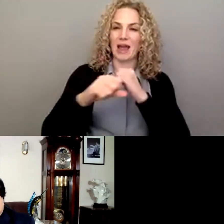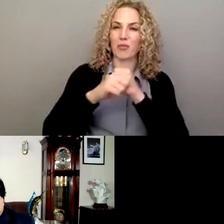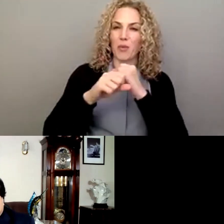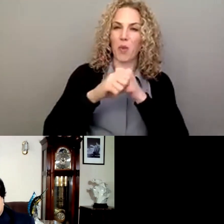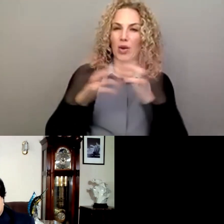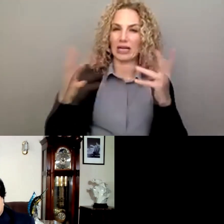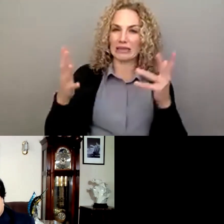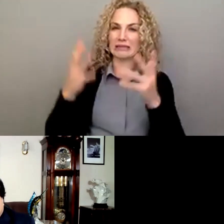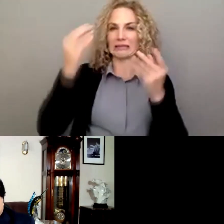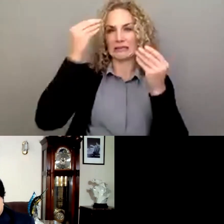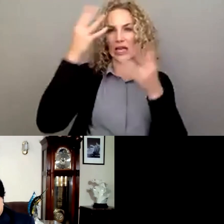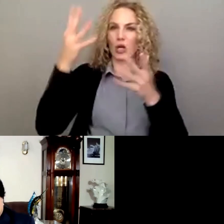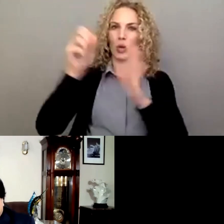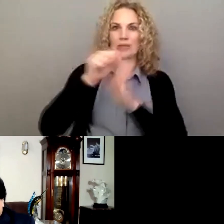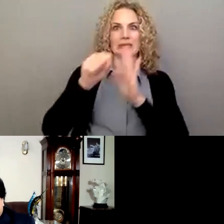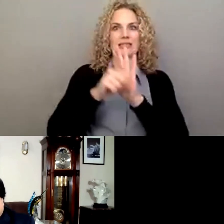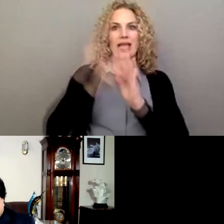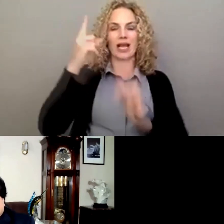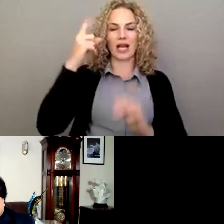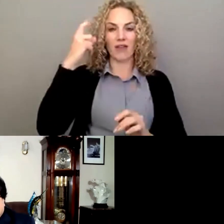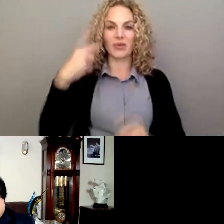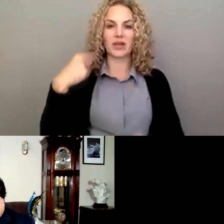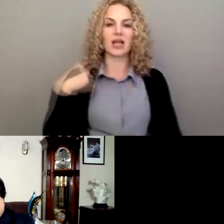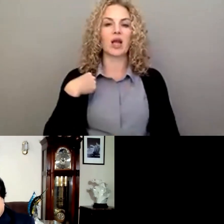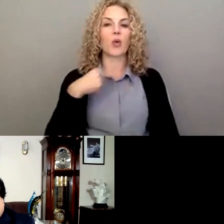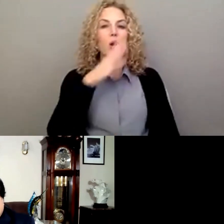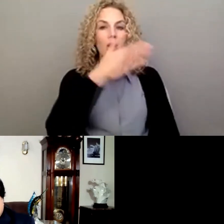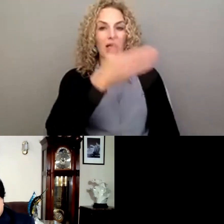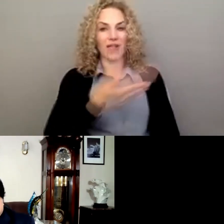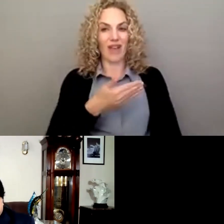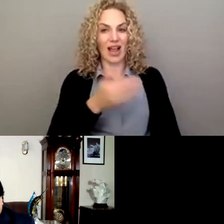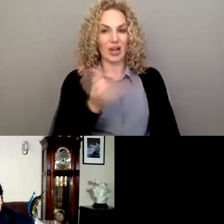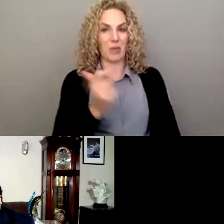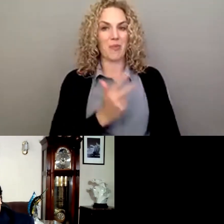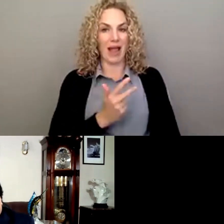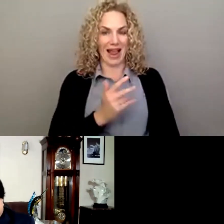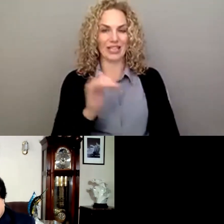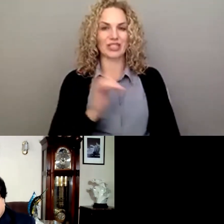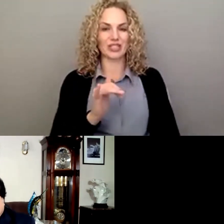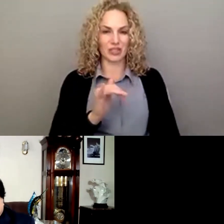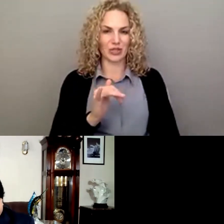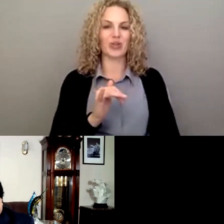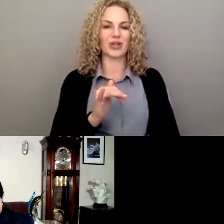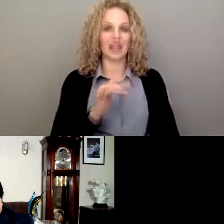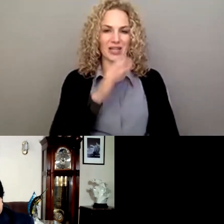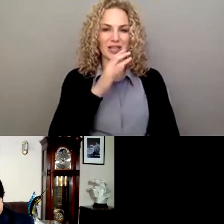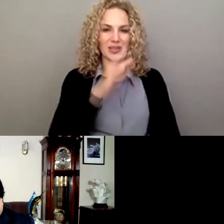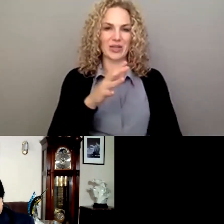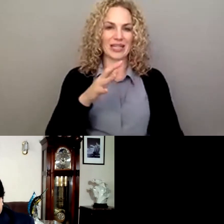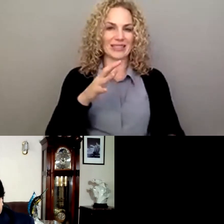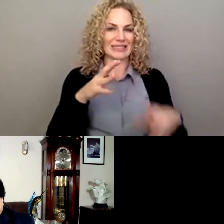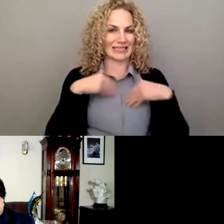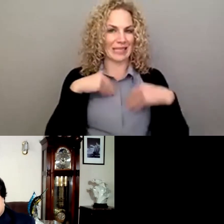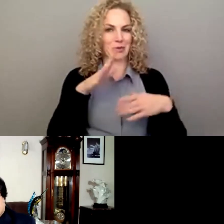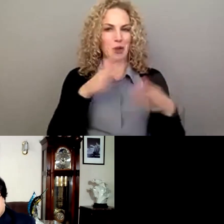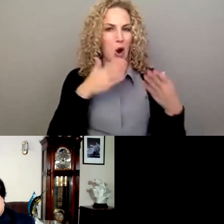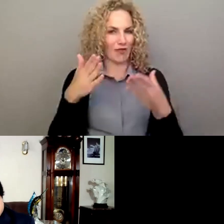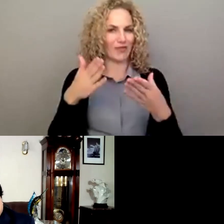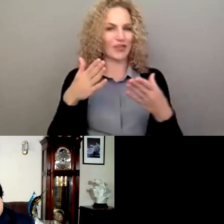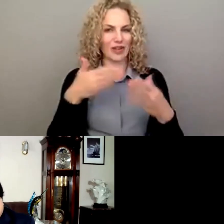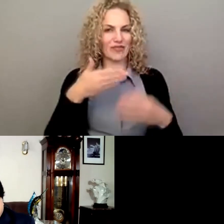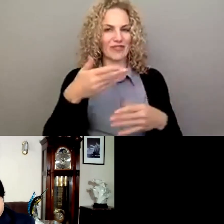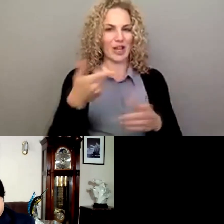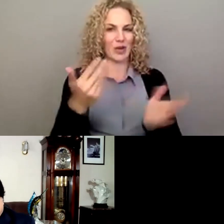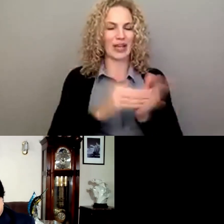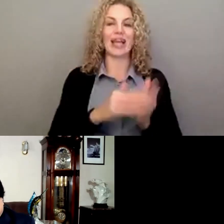government. Excellent. We will be inviting you back, Andy. We'll take you up on that offer. Sounds good. Thanks.